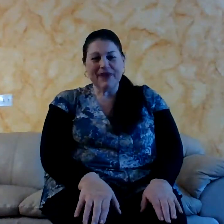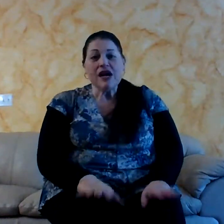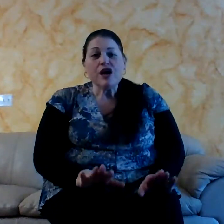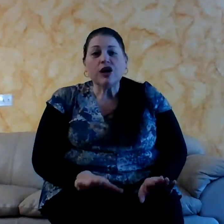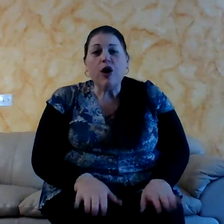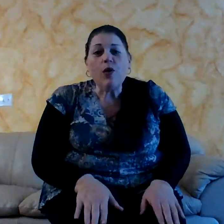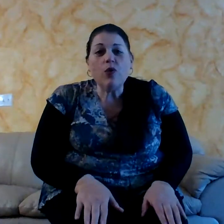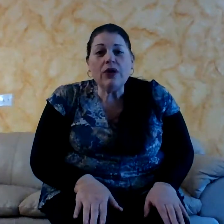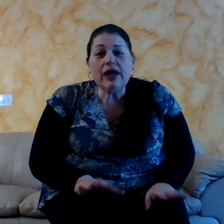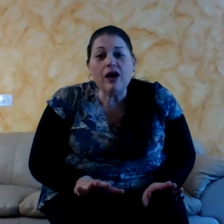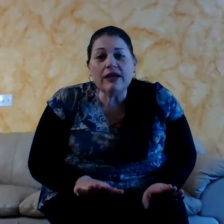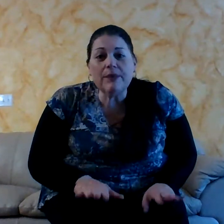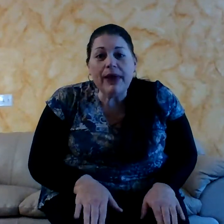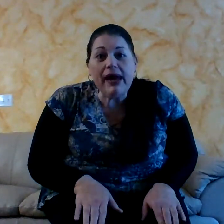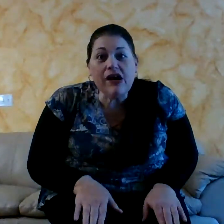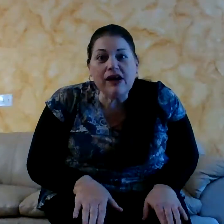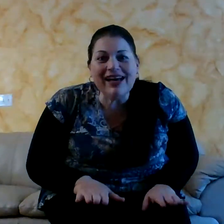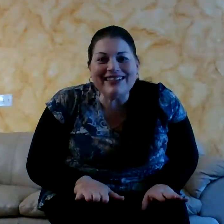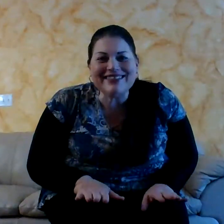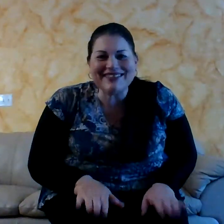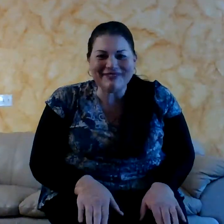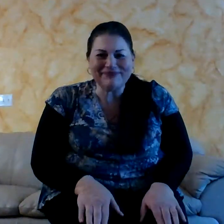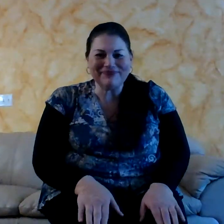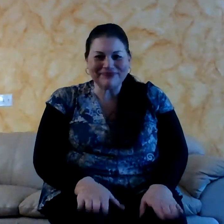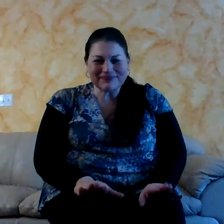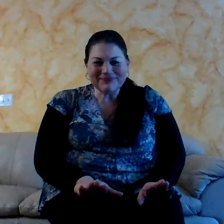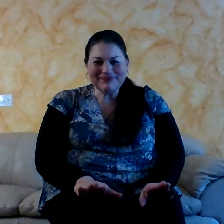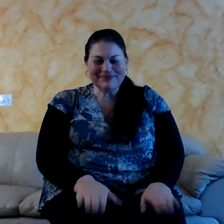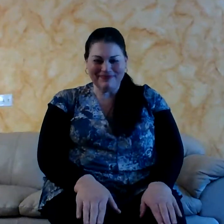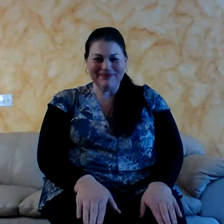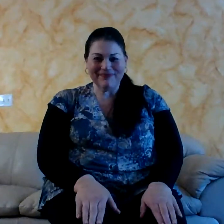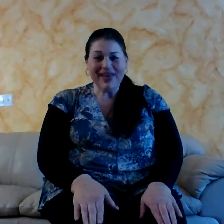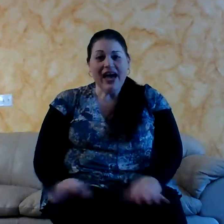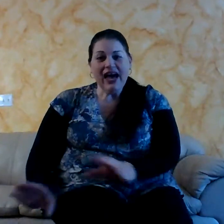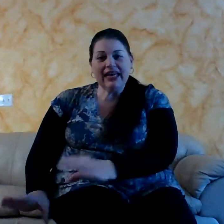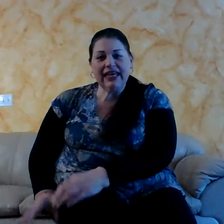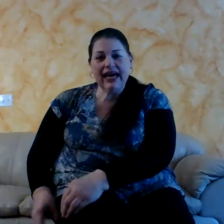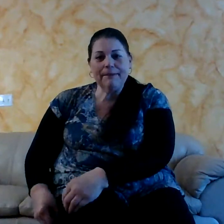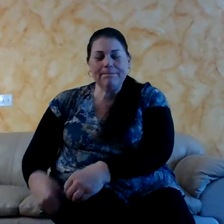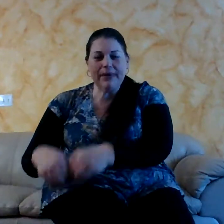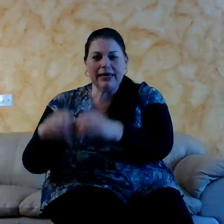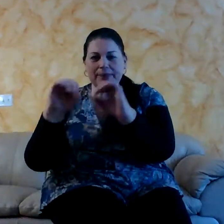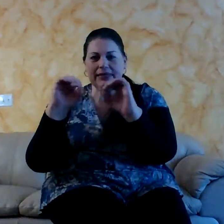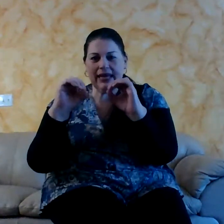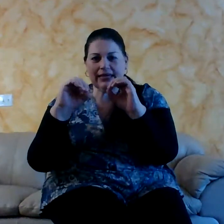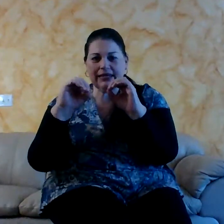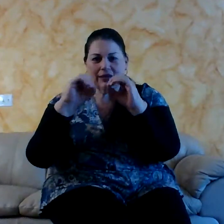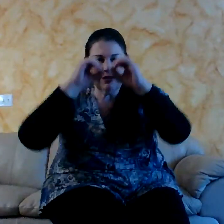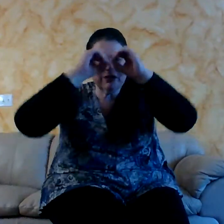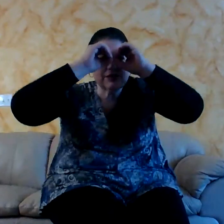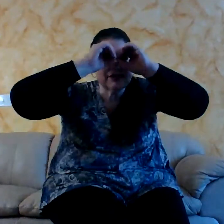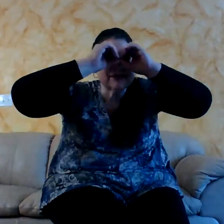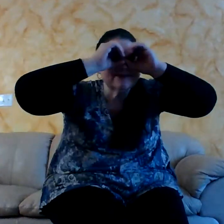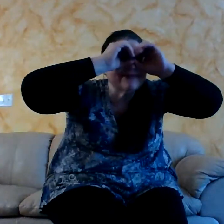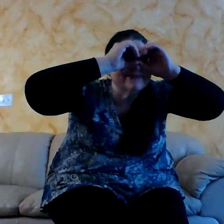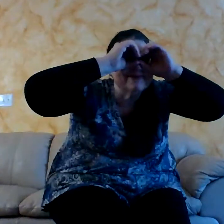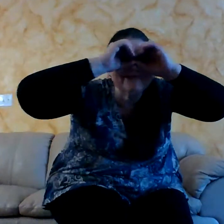We're going on a bear hunt. We're going on a bear hunt. I got my binoculars. I got my